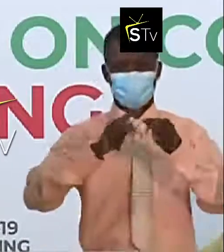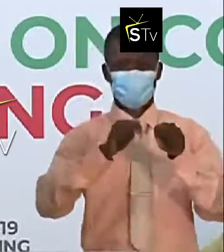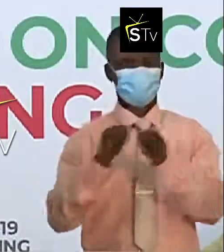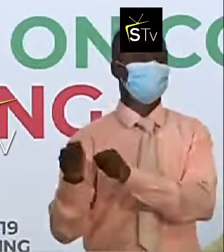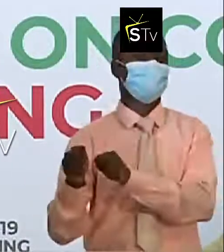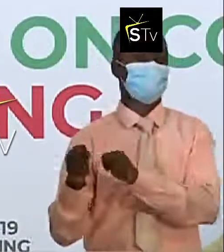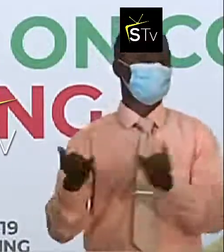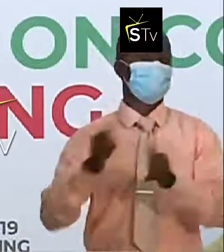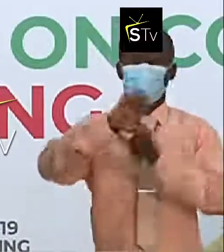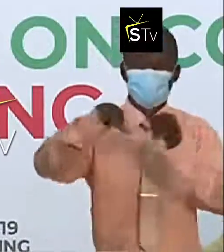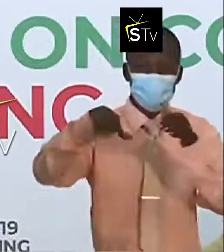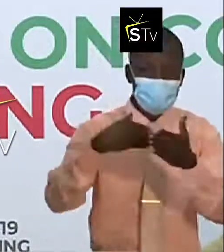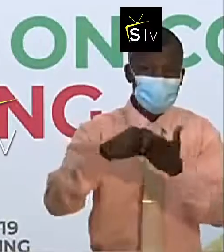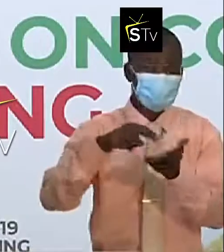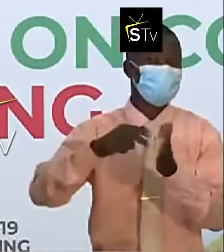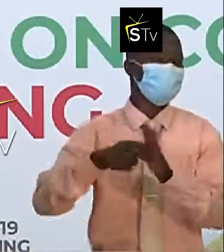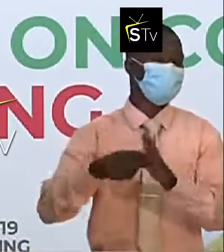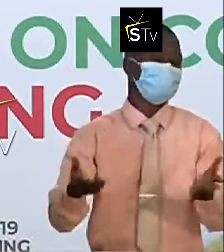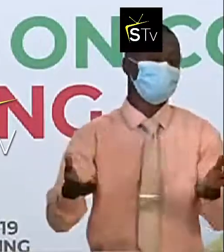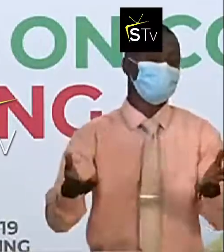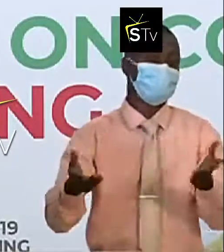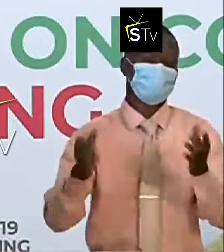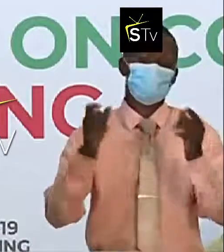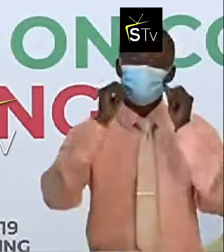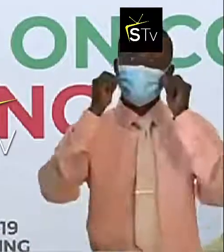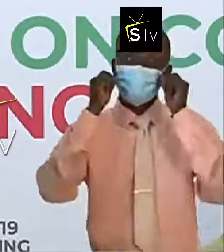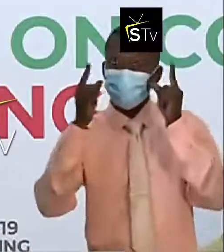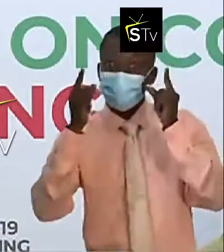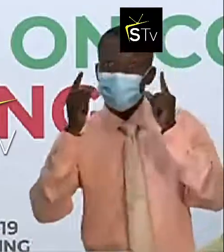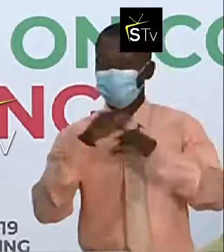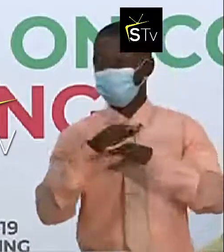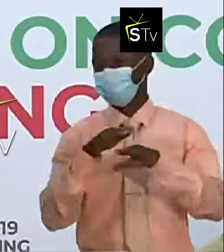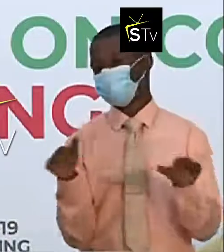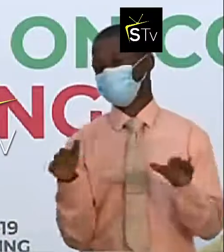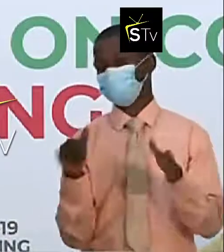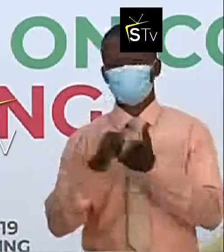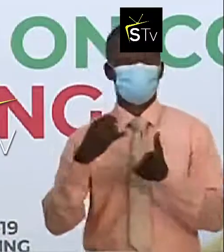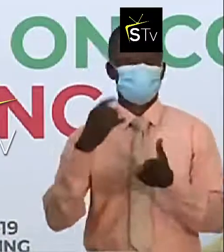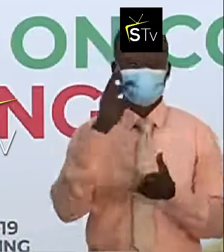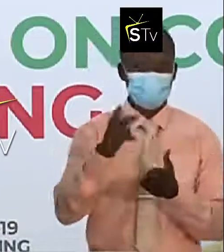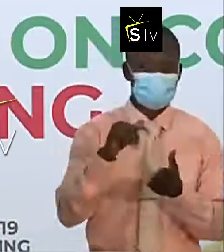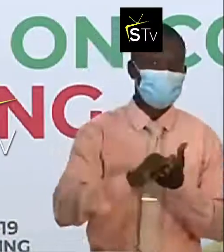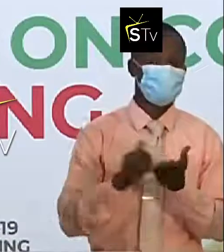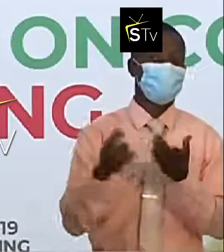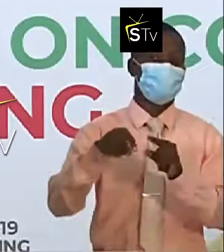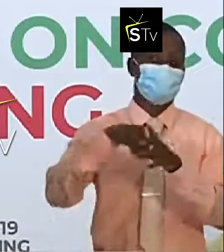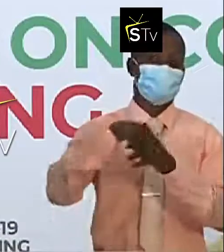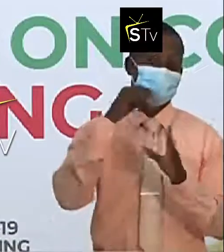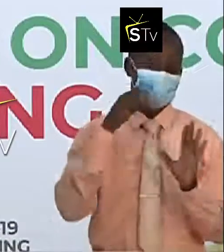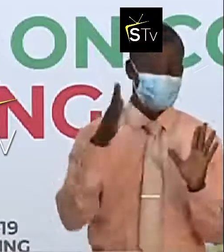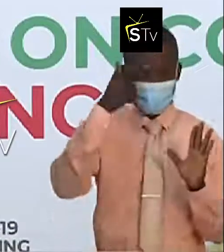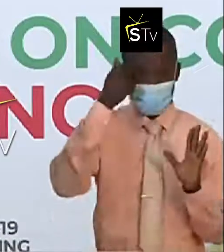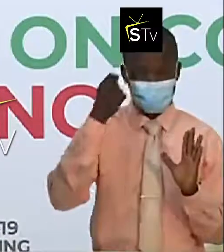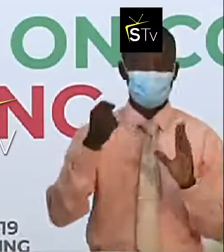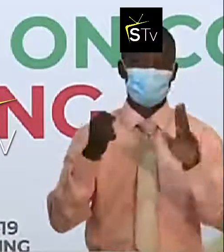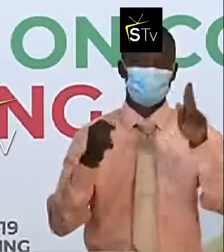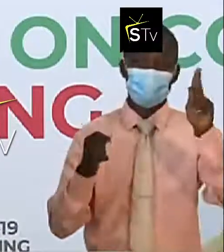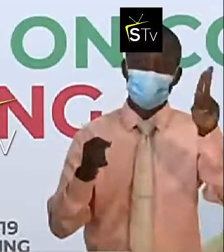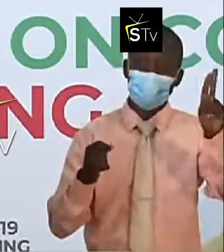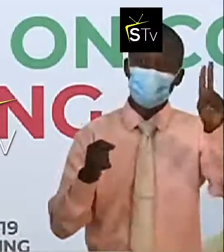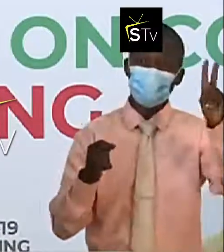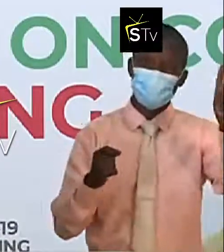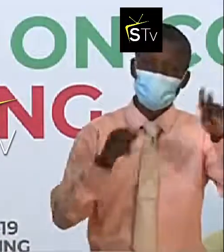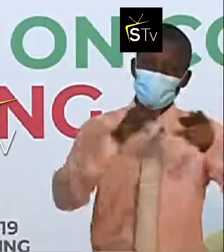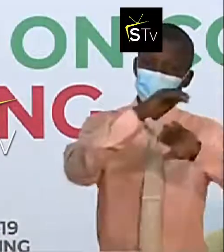what does this mean? I mean, it's not surprising that we're finding these strains in Nigeria. We know there's a lot of trouble between these two countries.